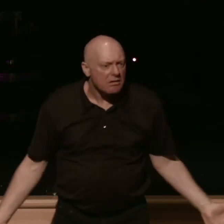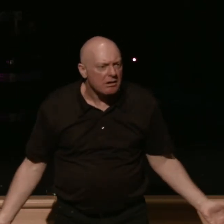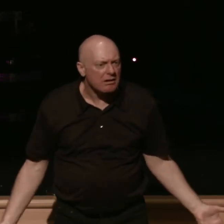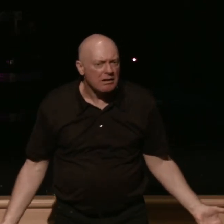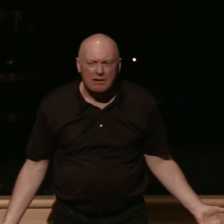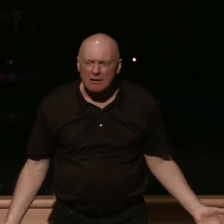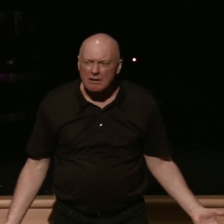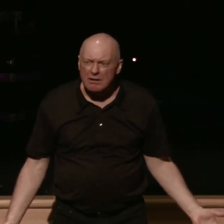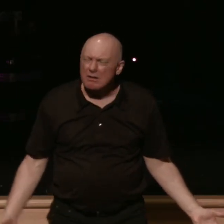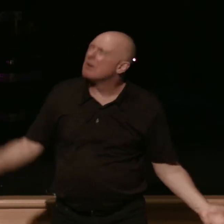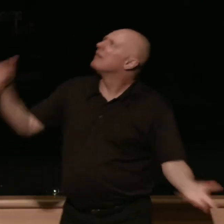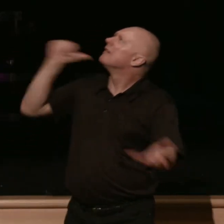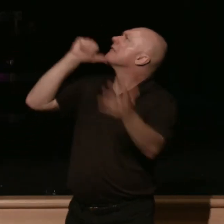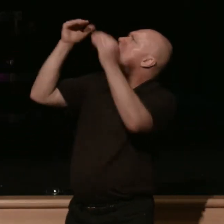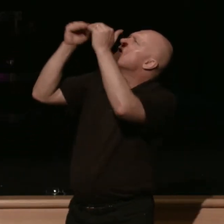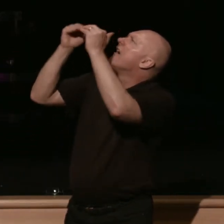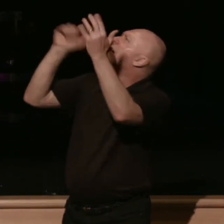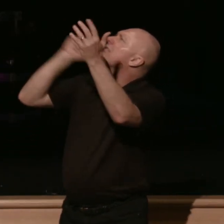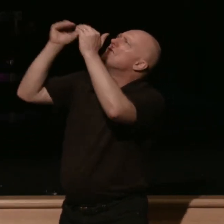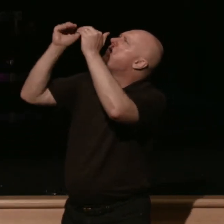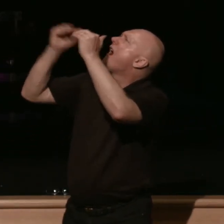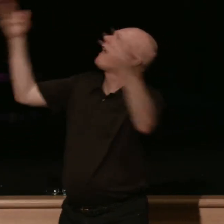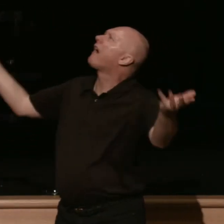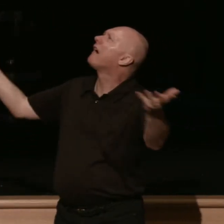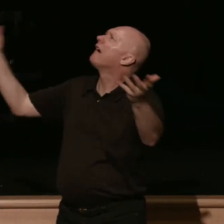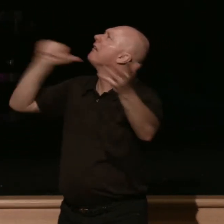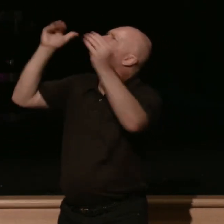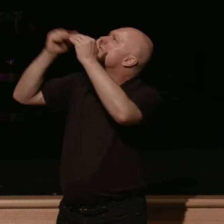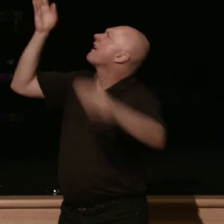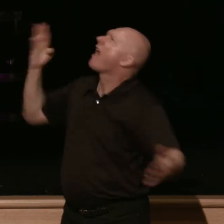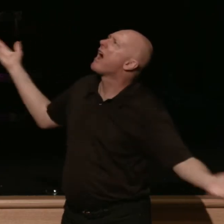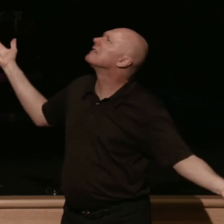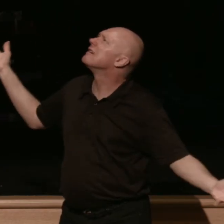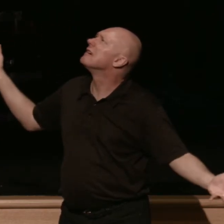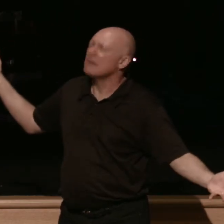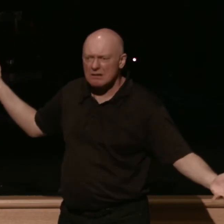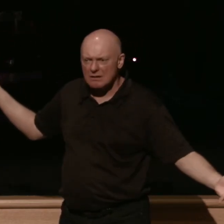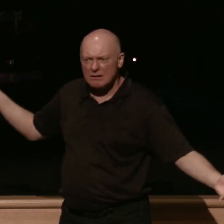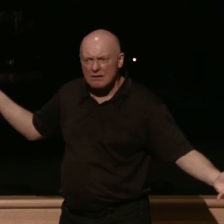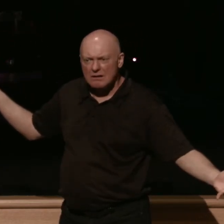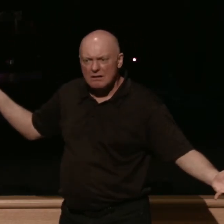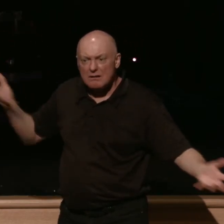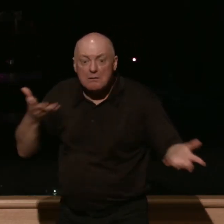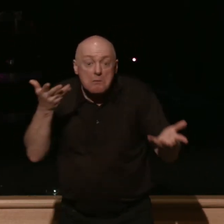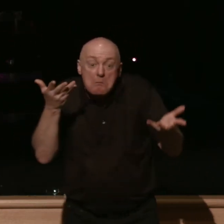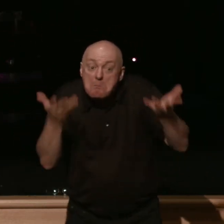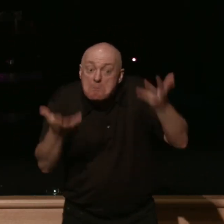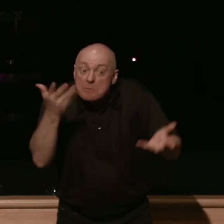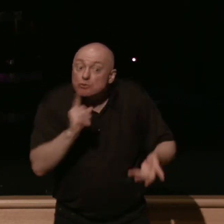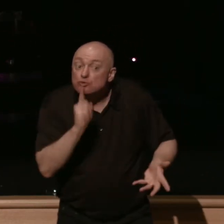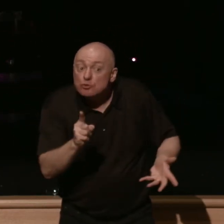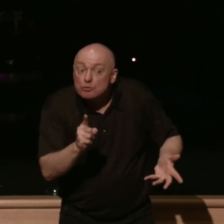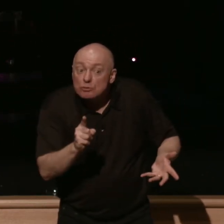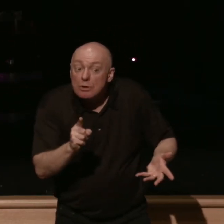justice? Where is the justice? God? Maybe it's true that everyone